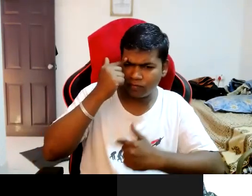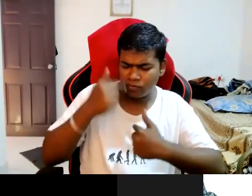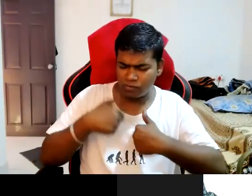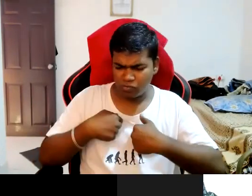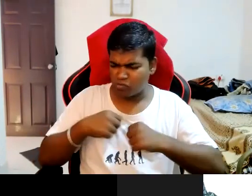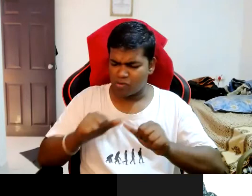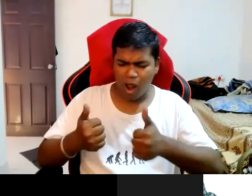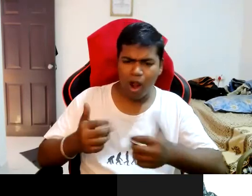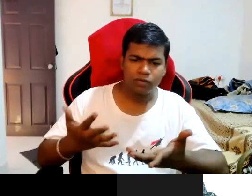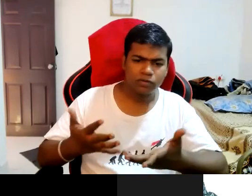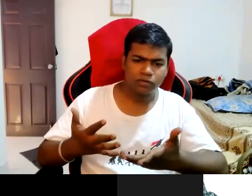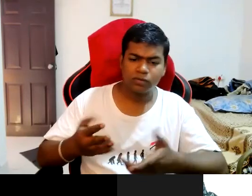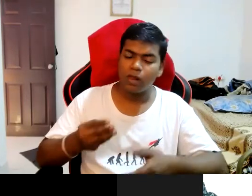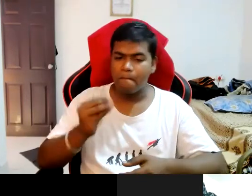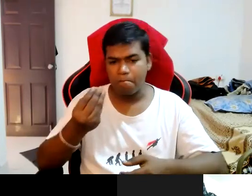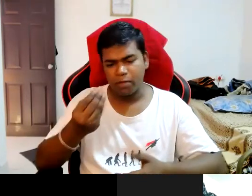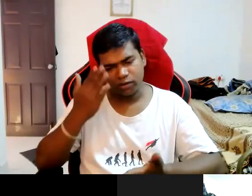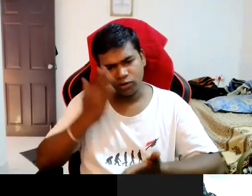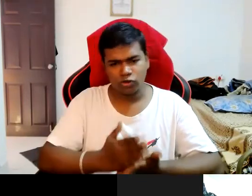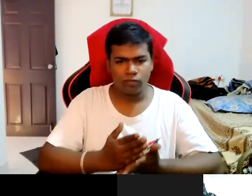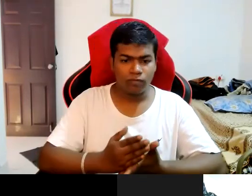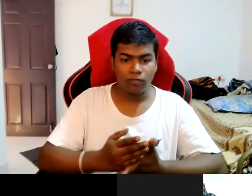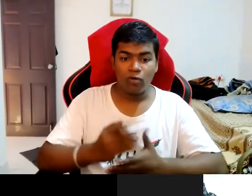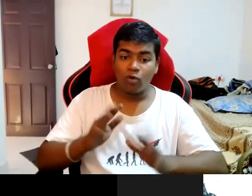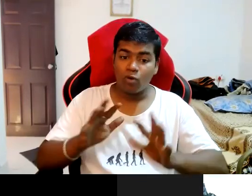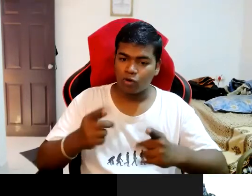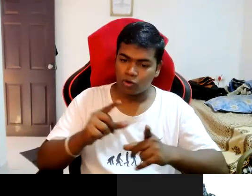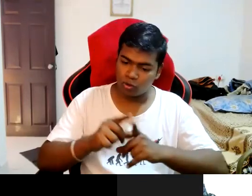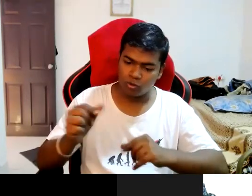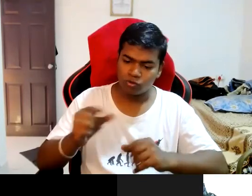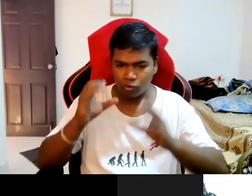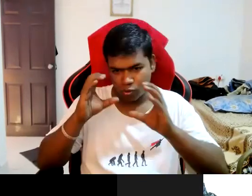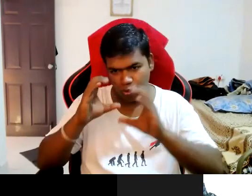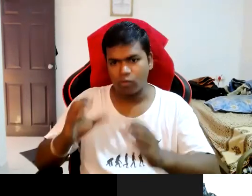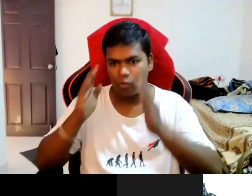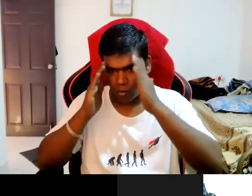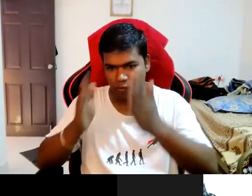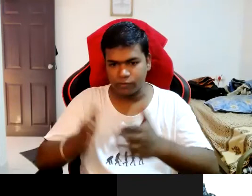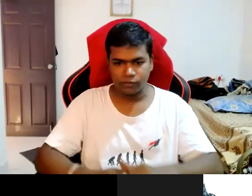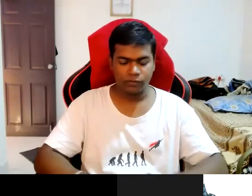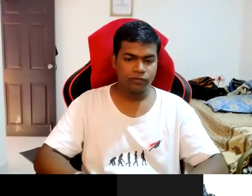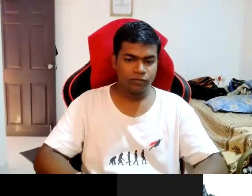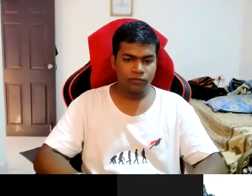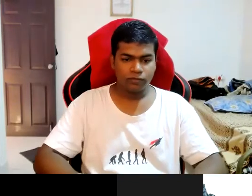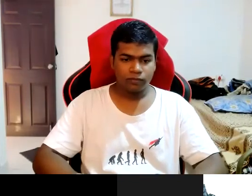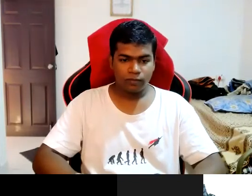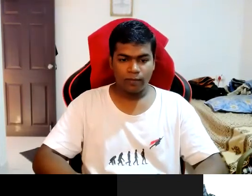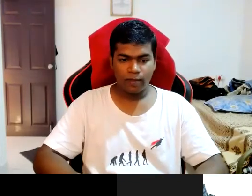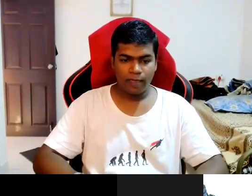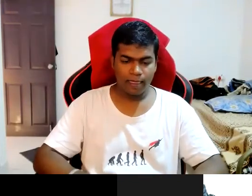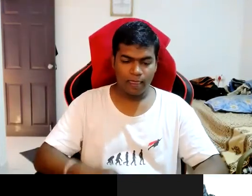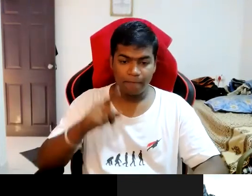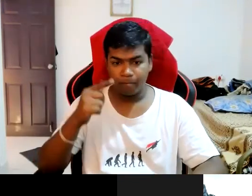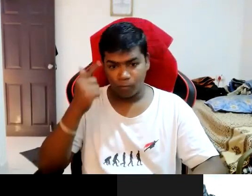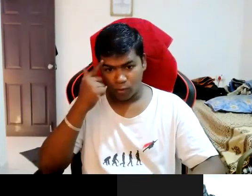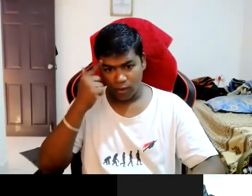can't do better to stop what i can do that you can concentrate so when you are thinking what i